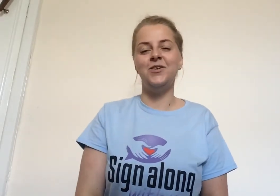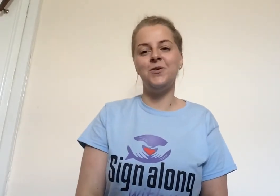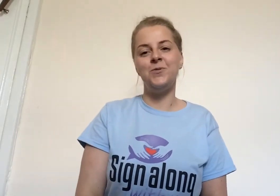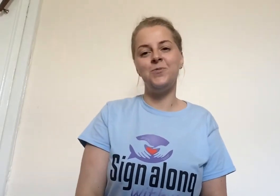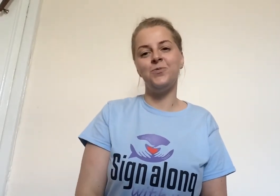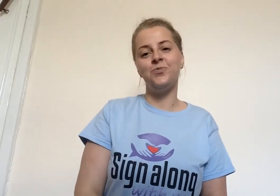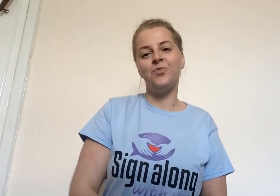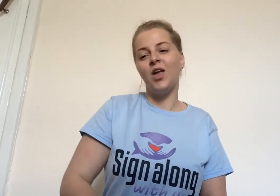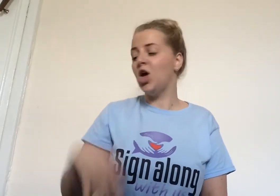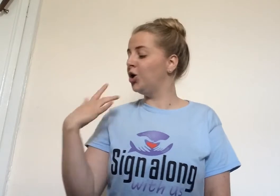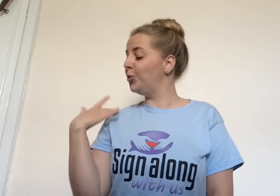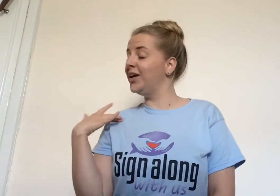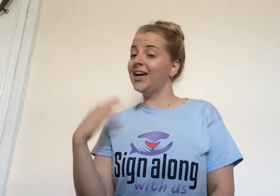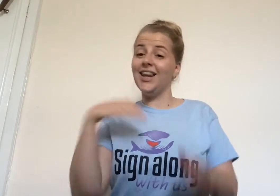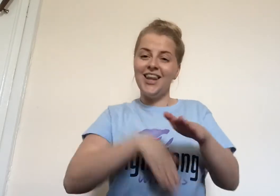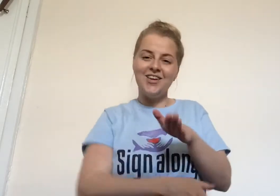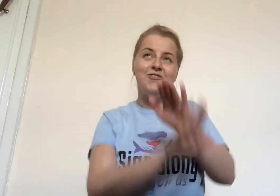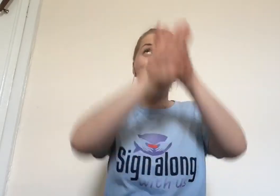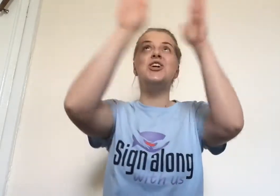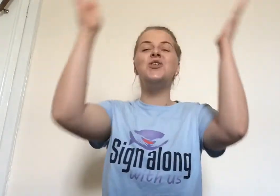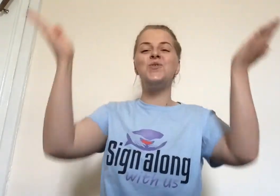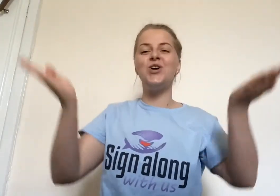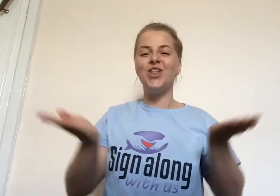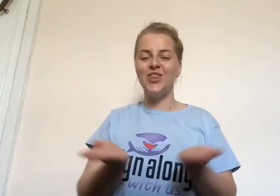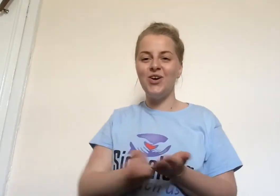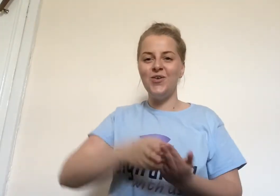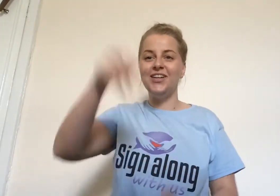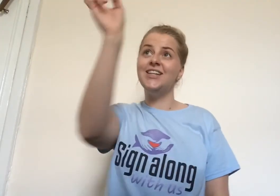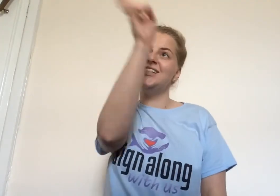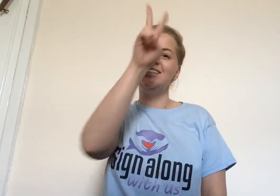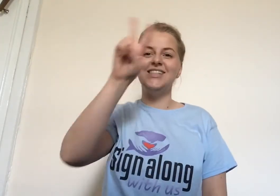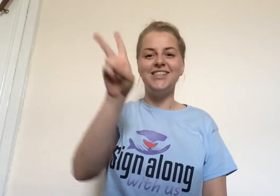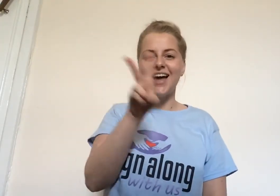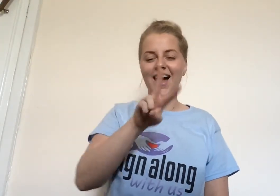We can live in a world that we desire.